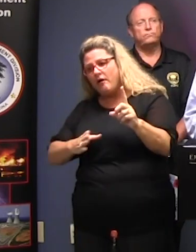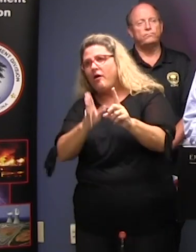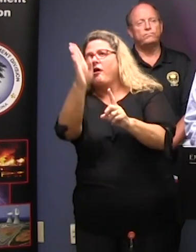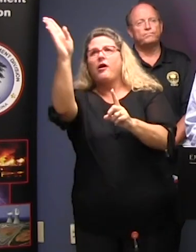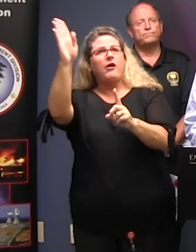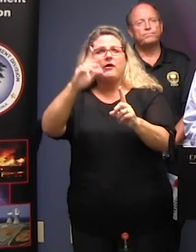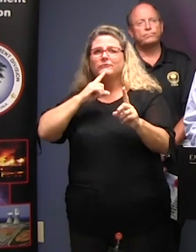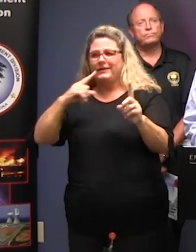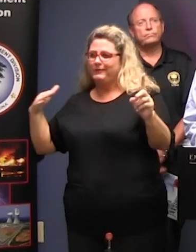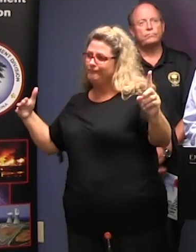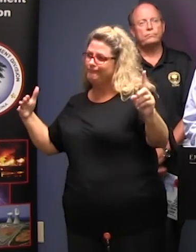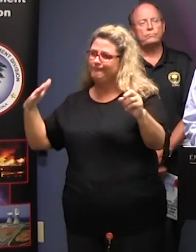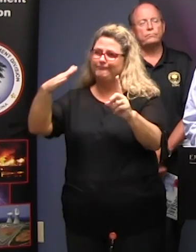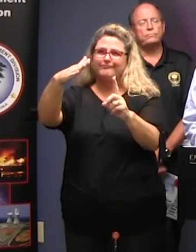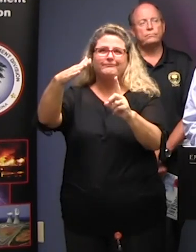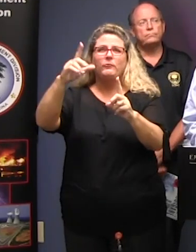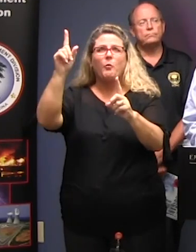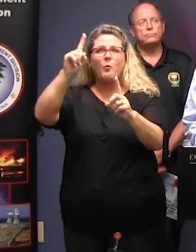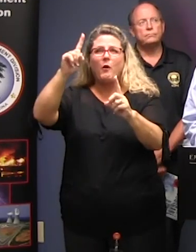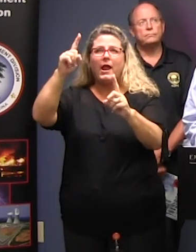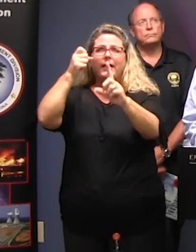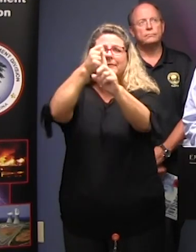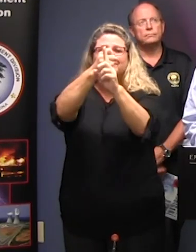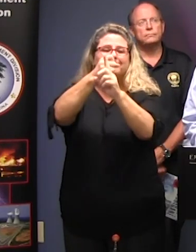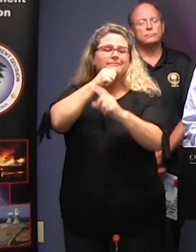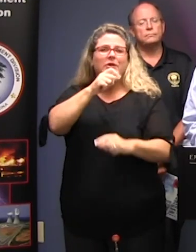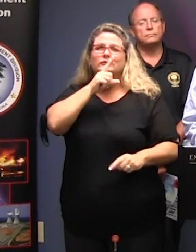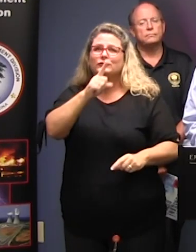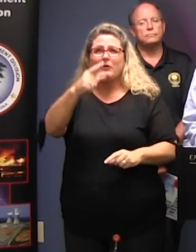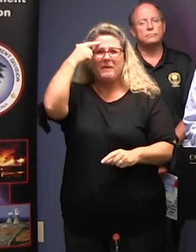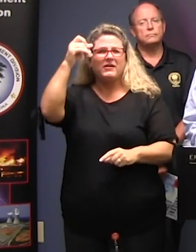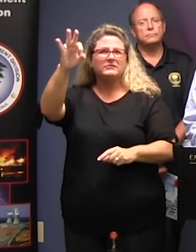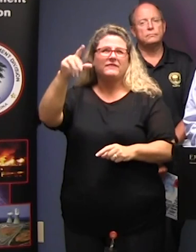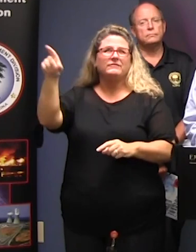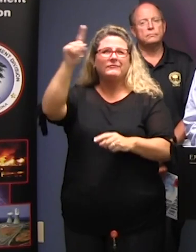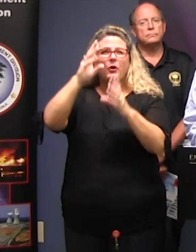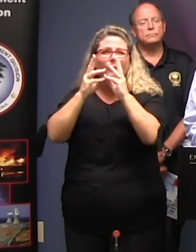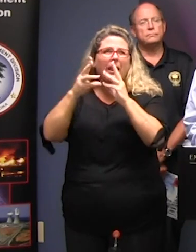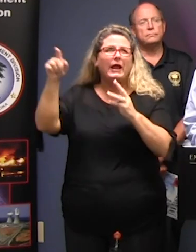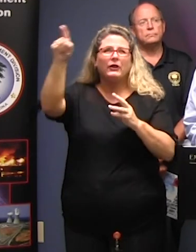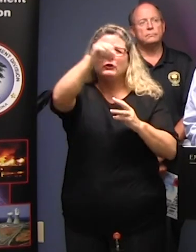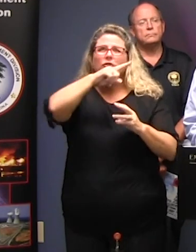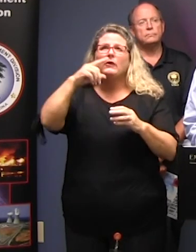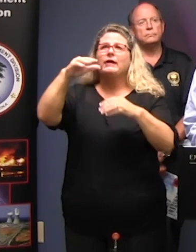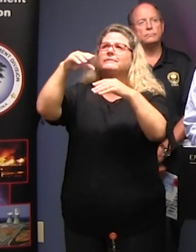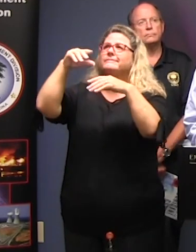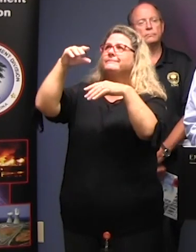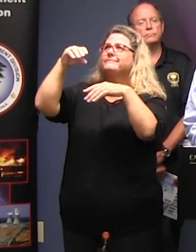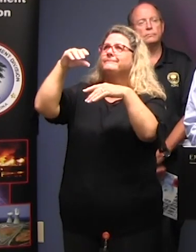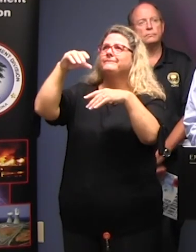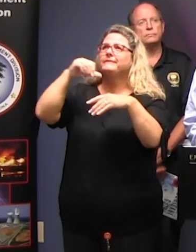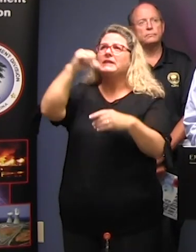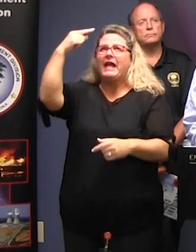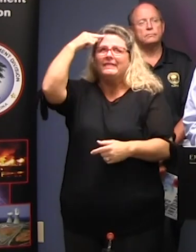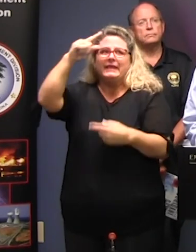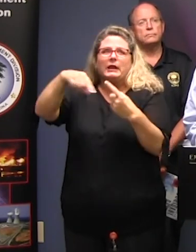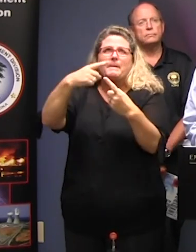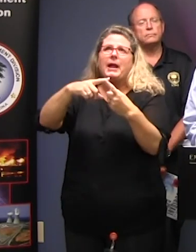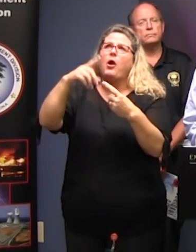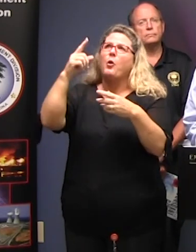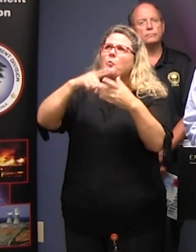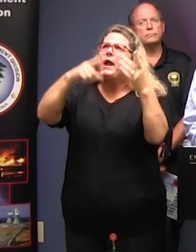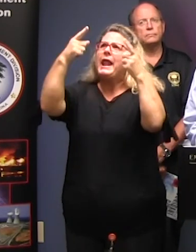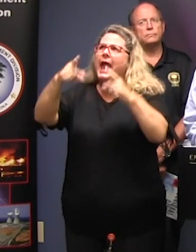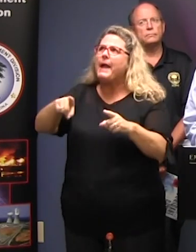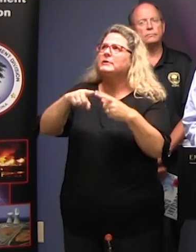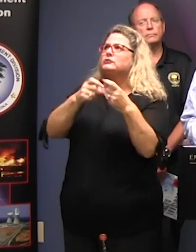up but coming straight in and that is because of atmospheric conditions that most of us don't think of often but